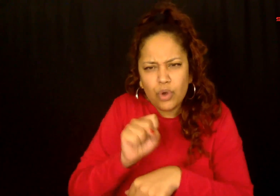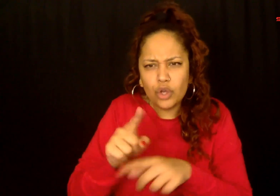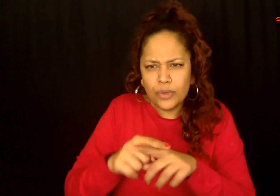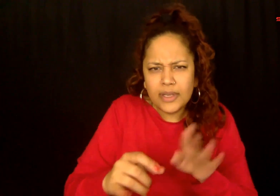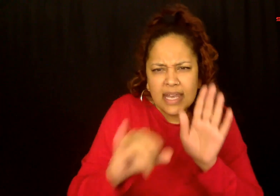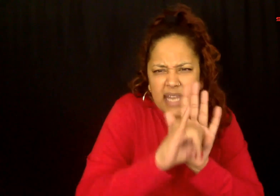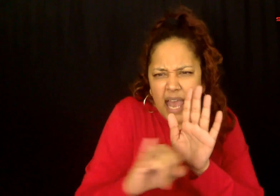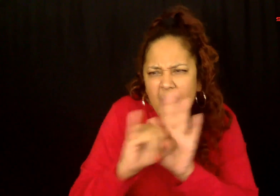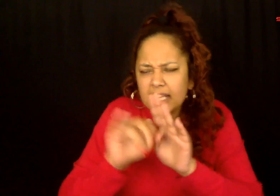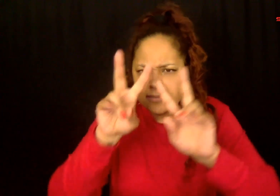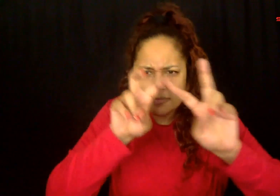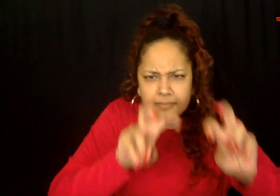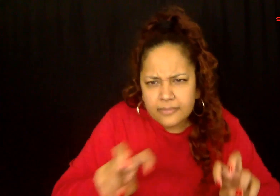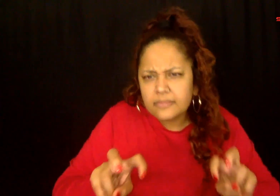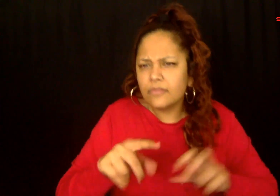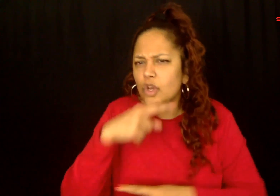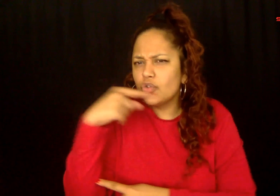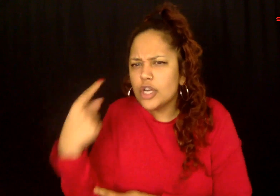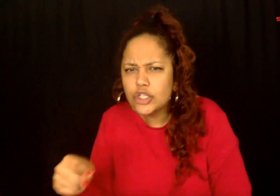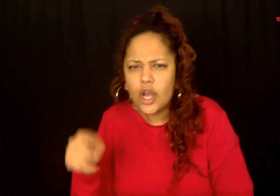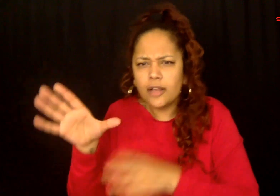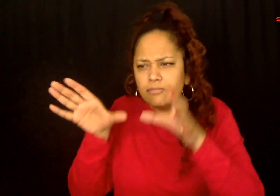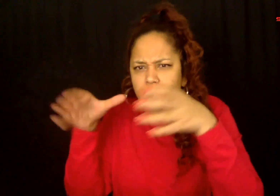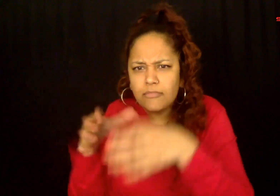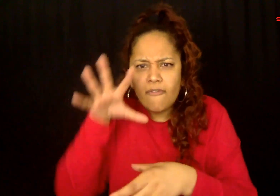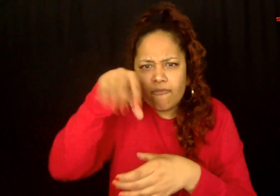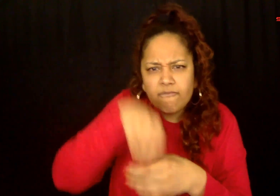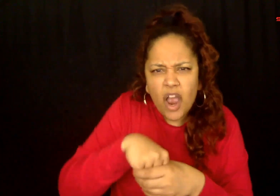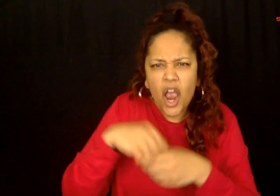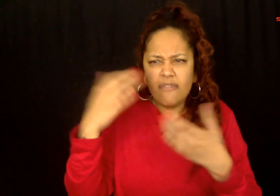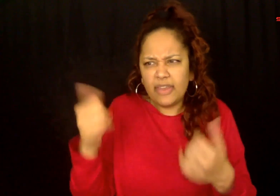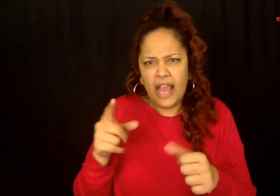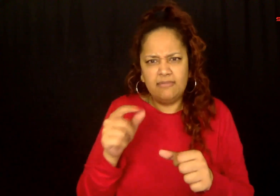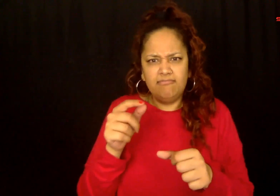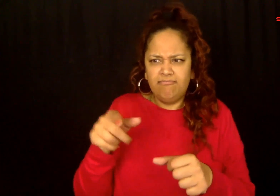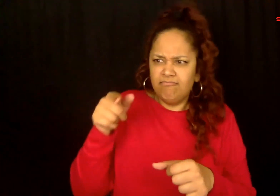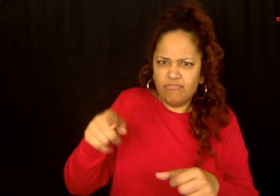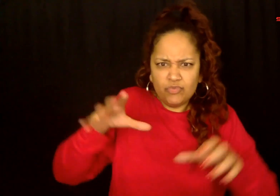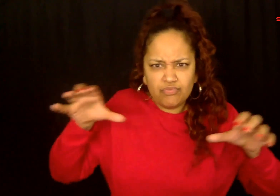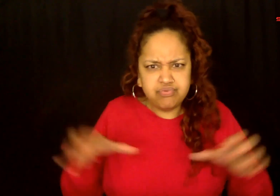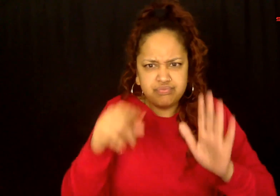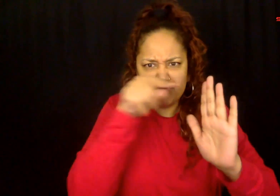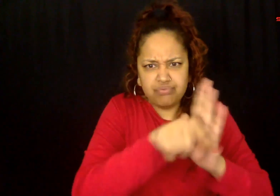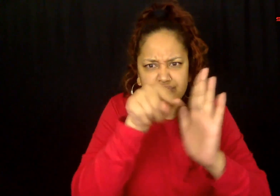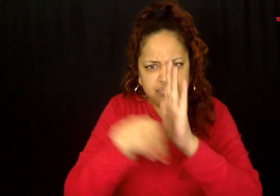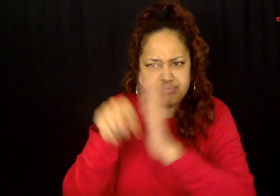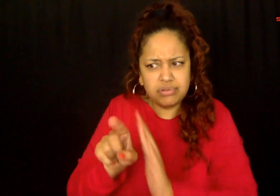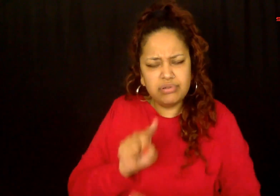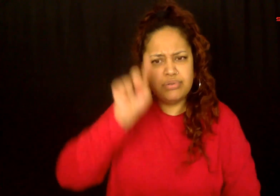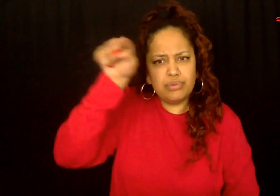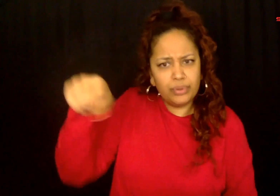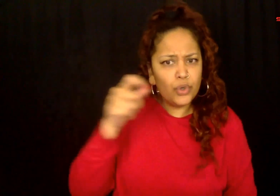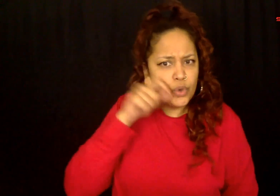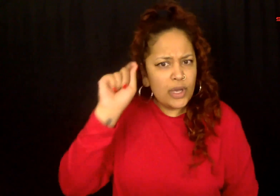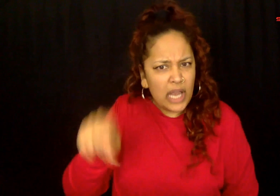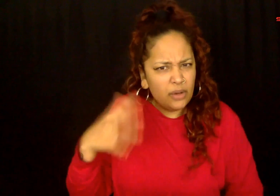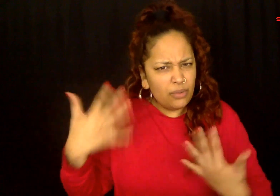U.S. intelligence officials are working to identify the Russian units involved in committing massacres in Ukraine